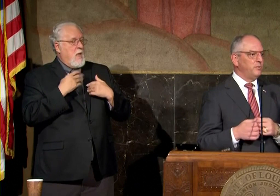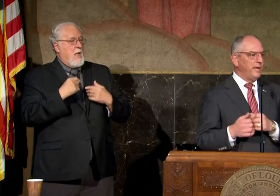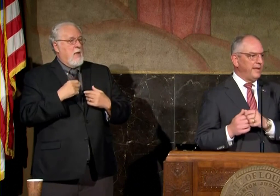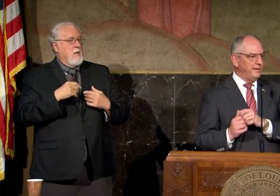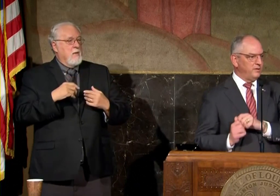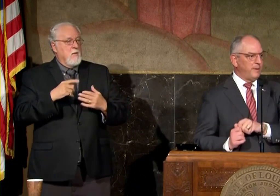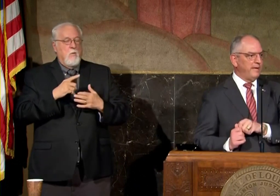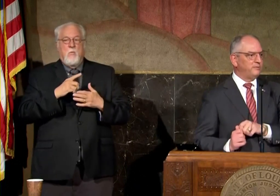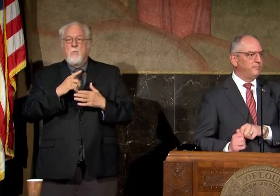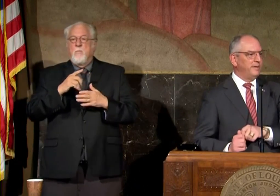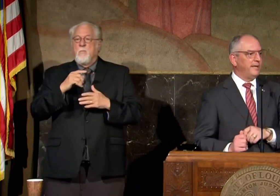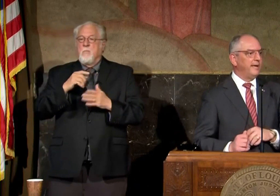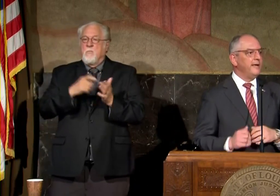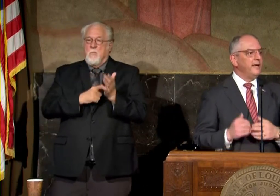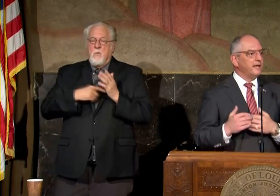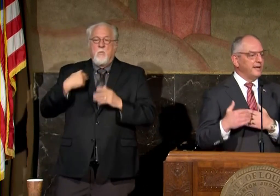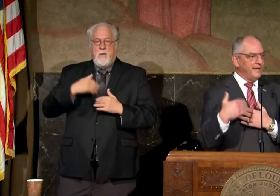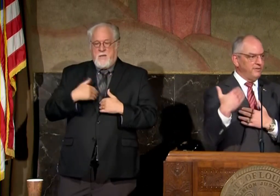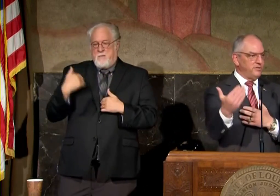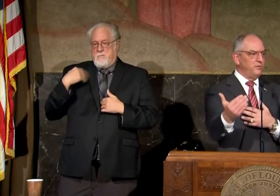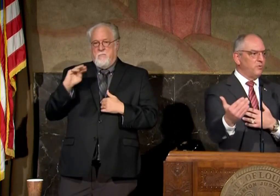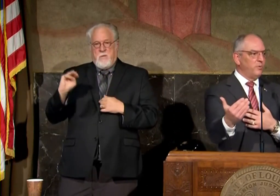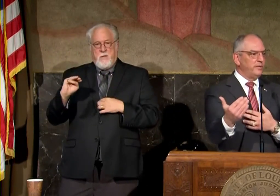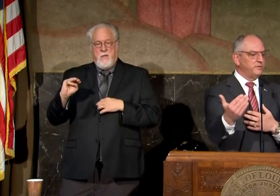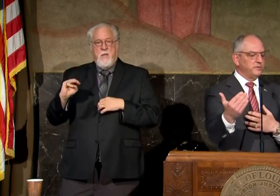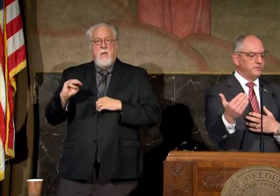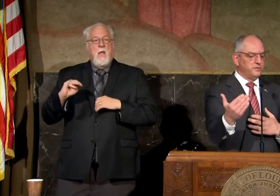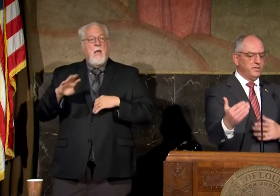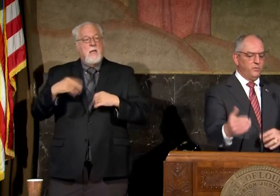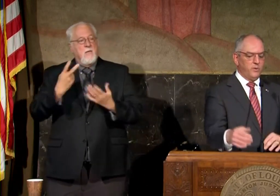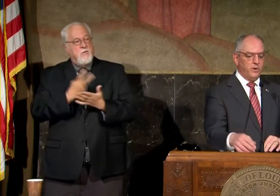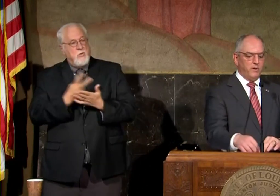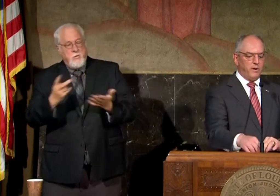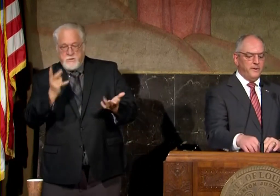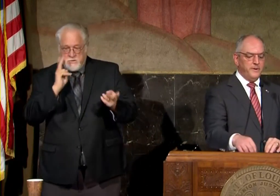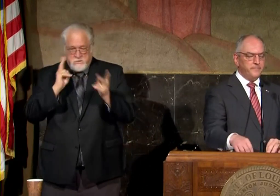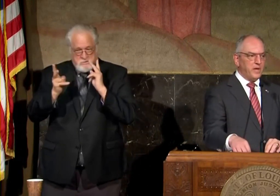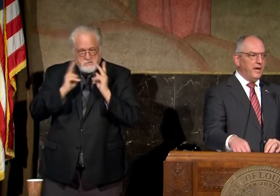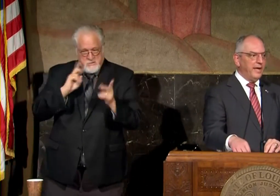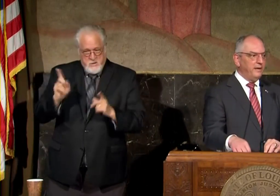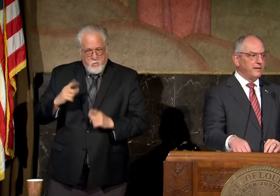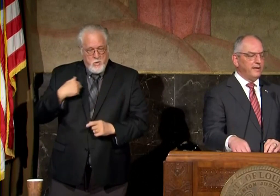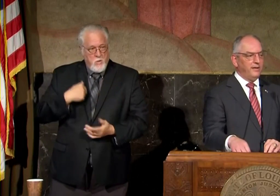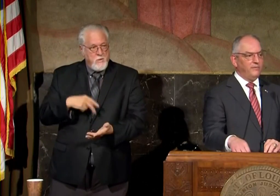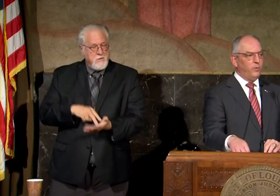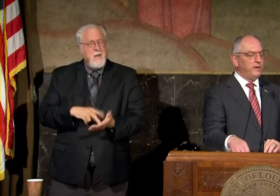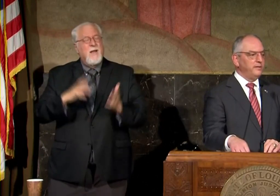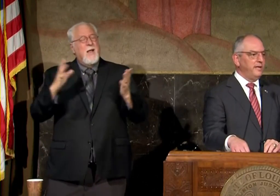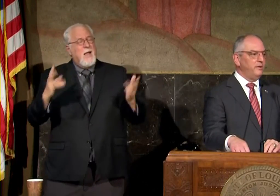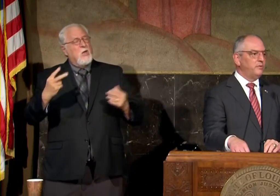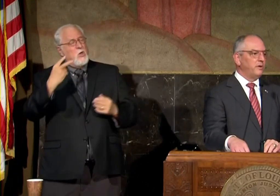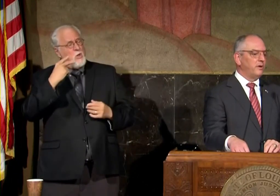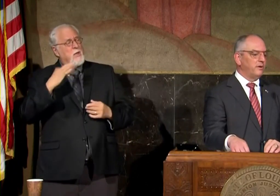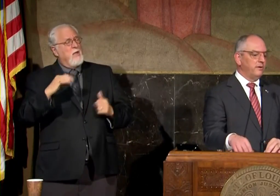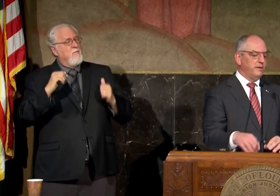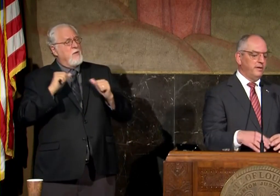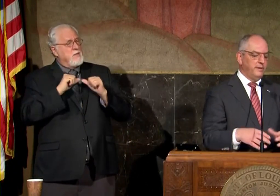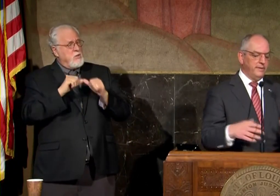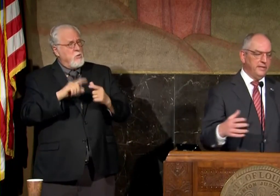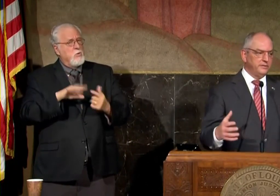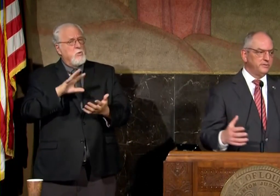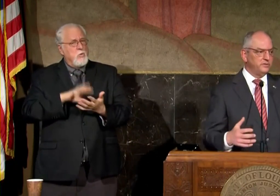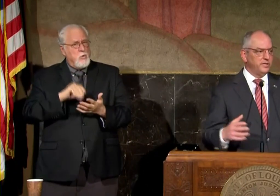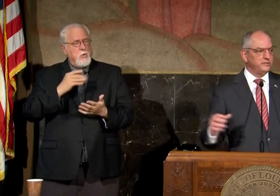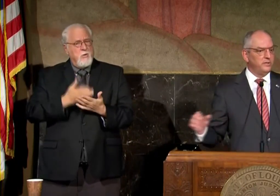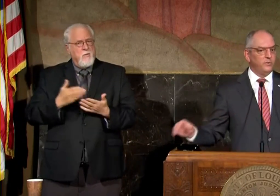measures that we added this past monday going to give it two more weeks to to see where we are and look if we continue to learn uh